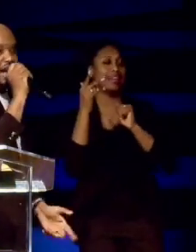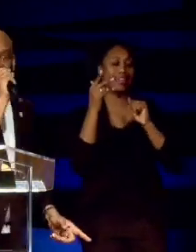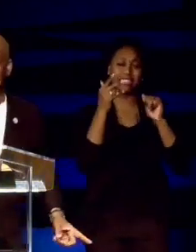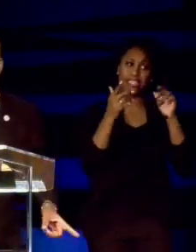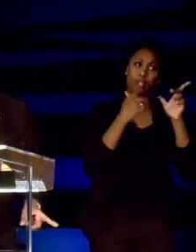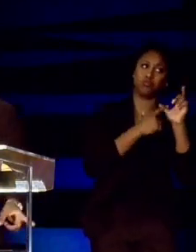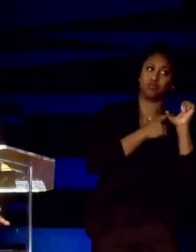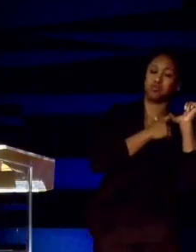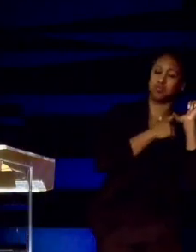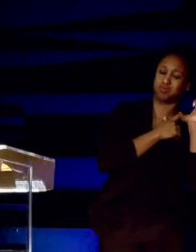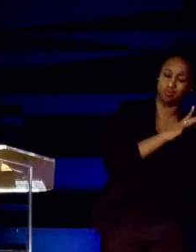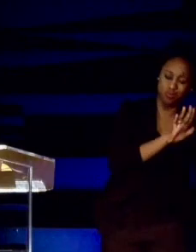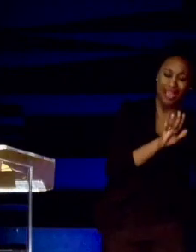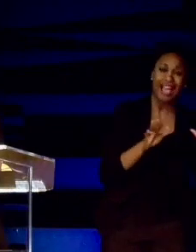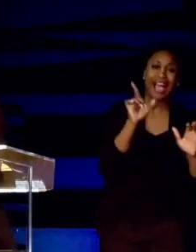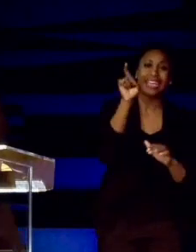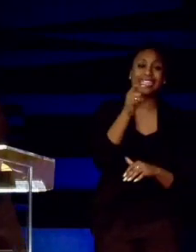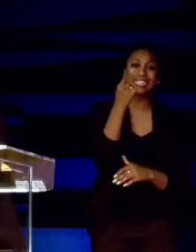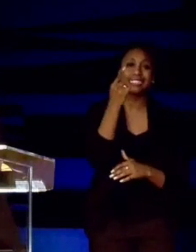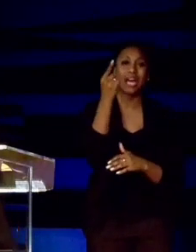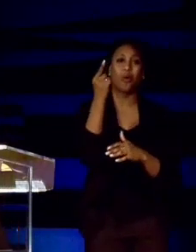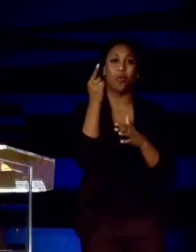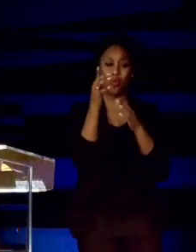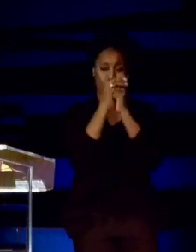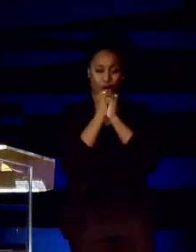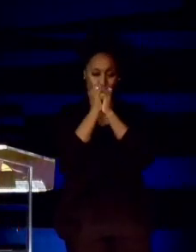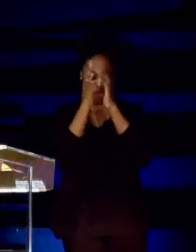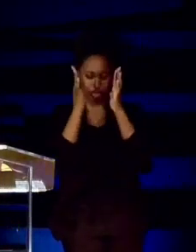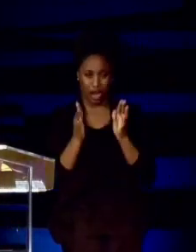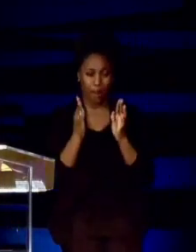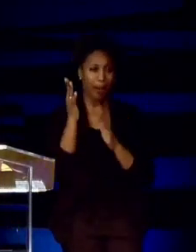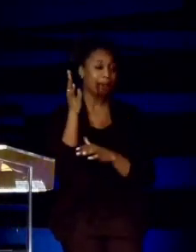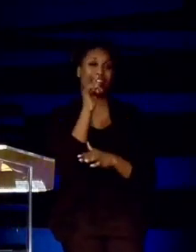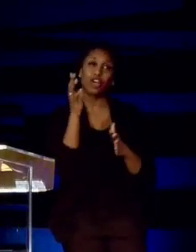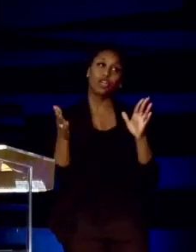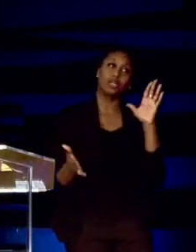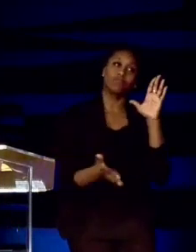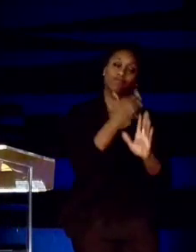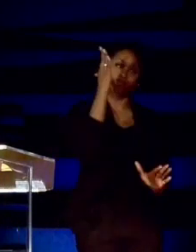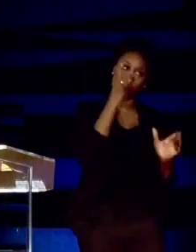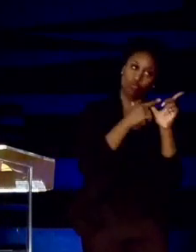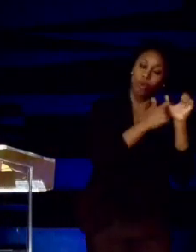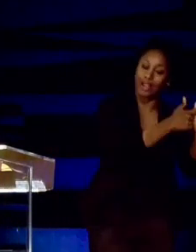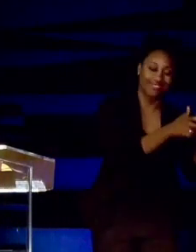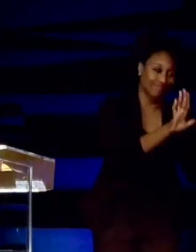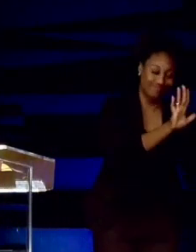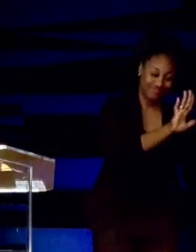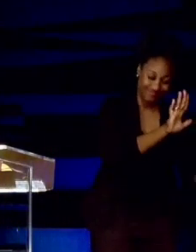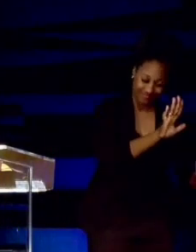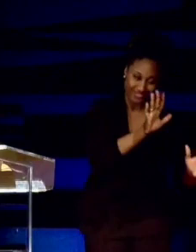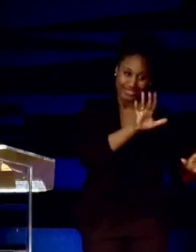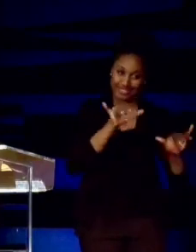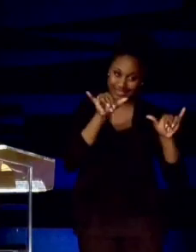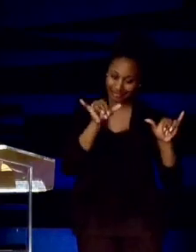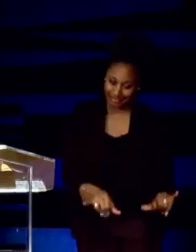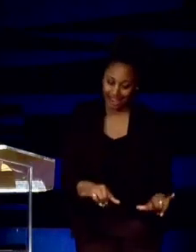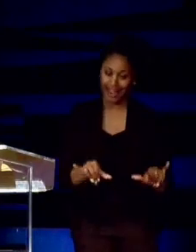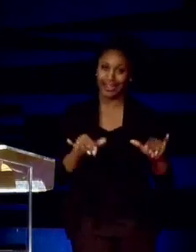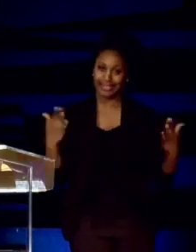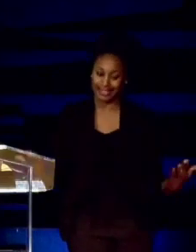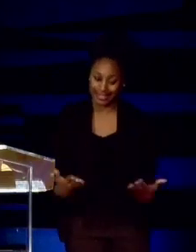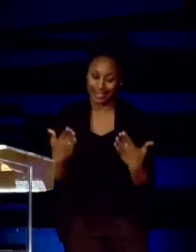But I need some worshipers that say, I'm not going to run out of his presence. Why not? Because the psalmist has given me a prophetic declaration.